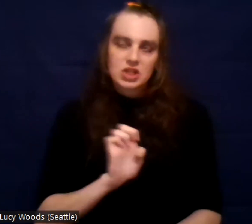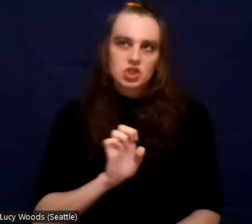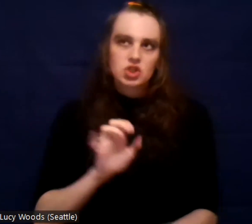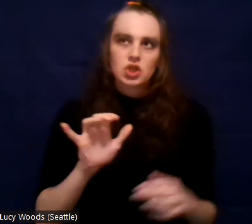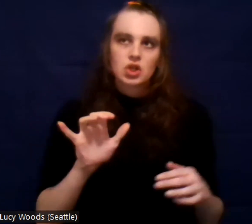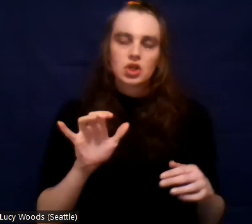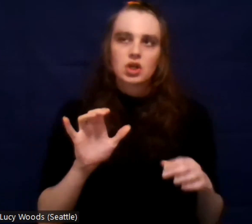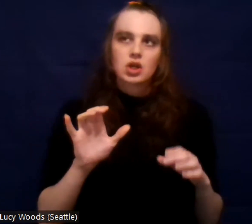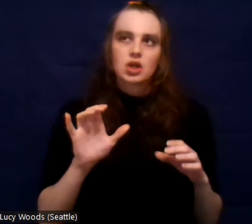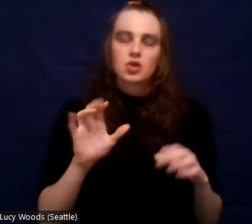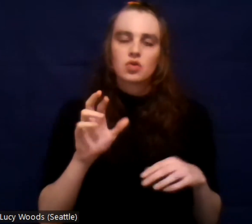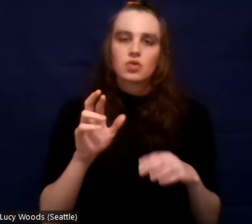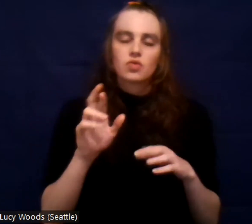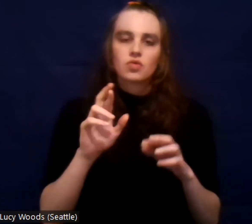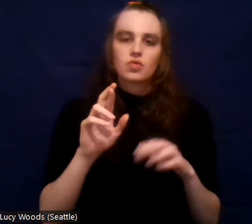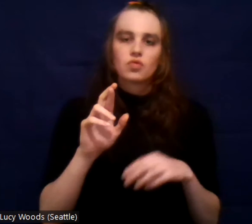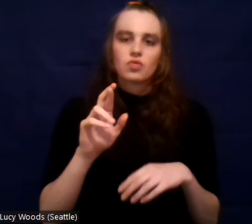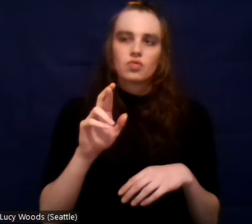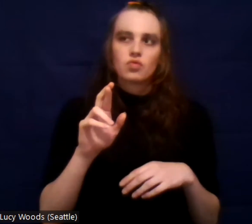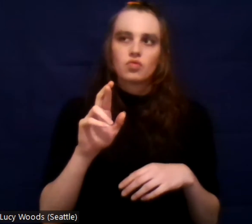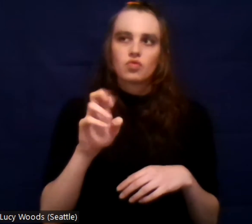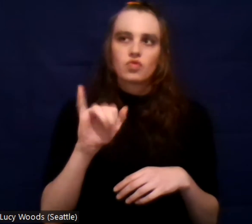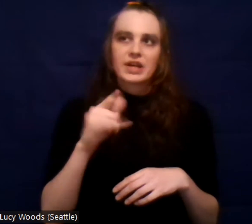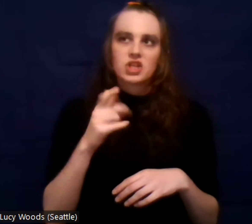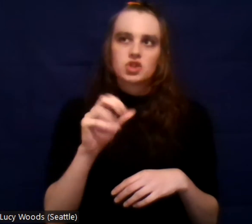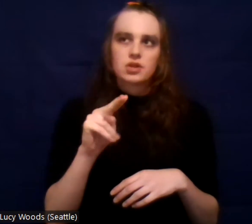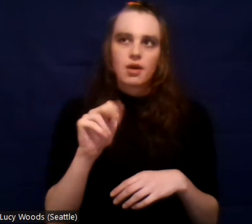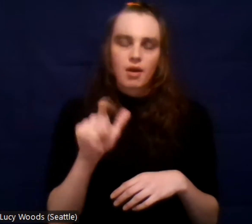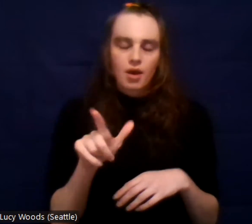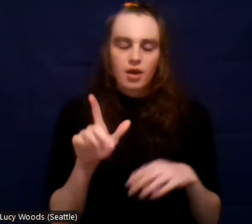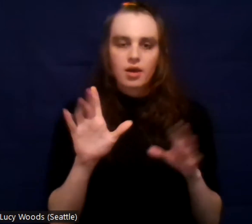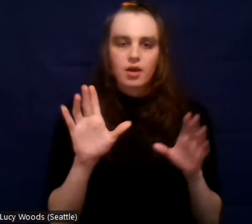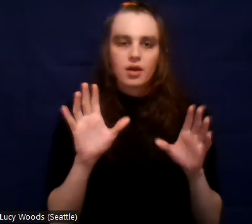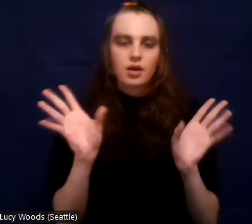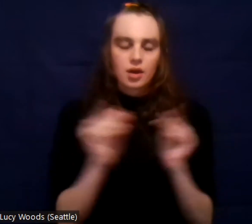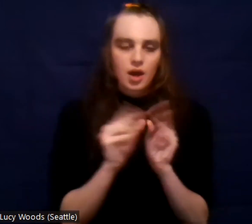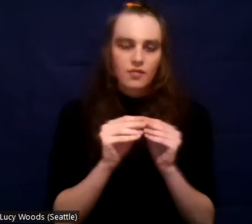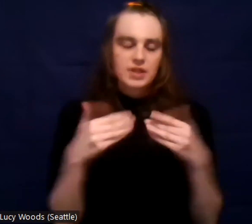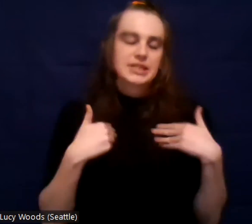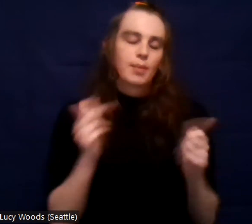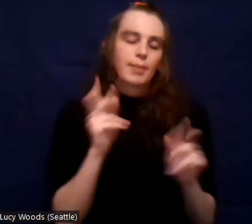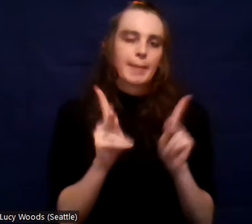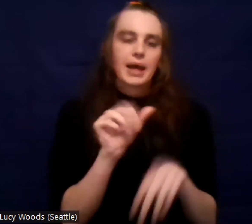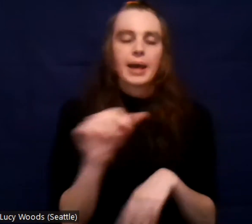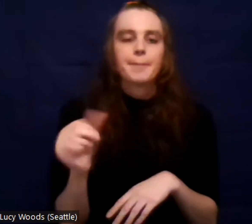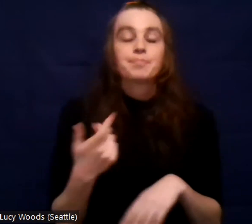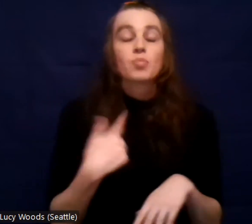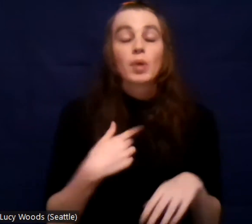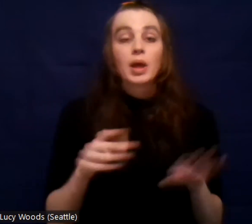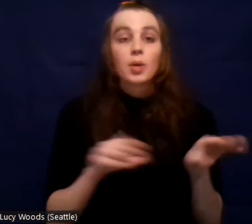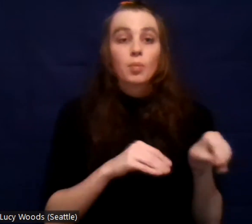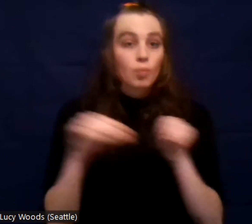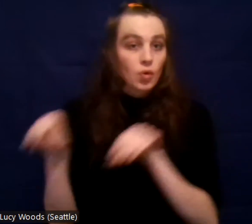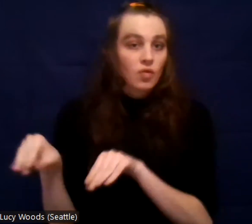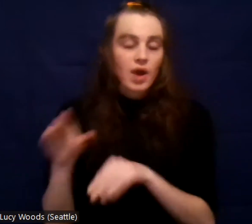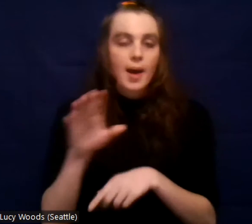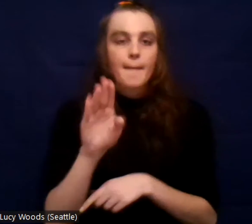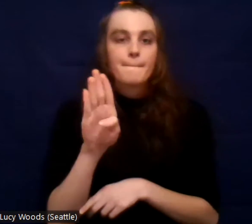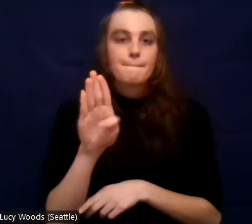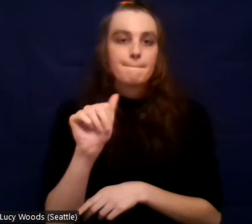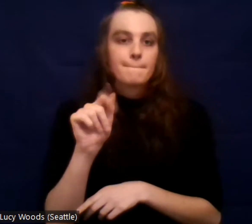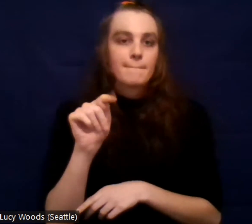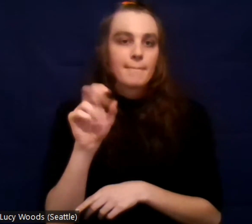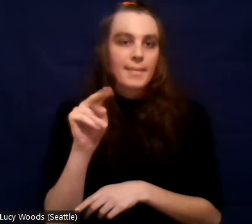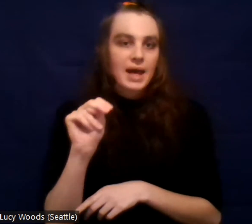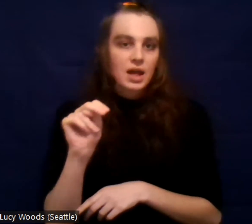I so happened to just moved to Baton Rouge, uh, the week prior. Um, we all got to go to Icky